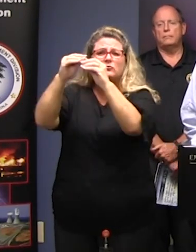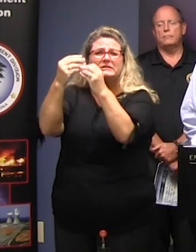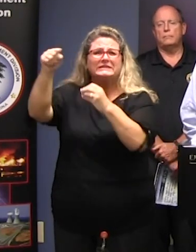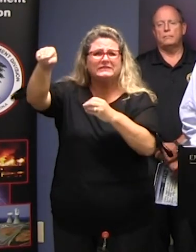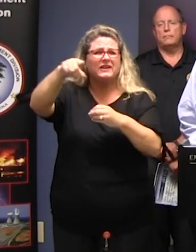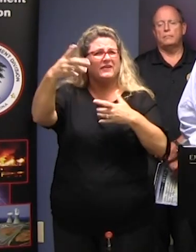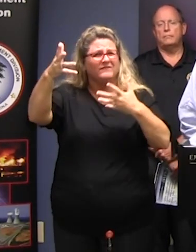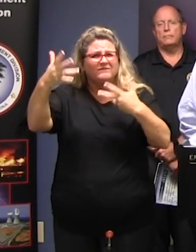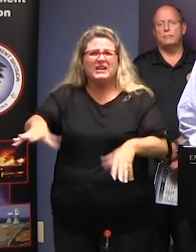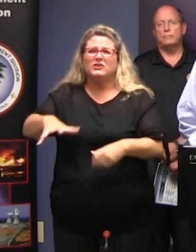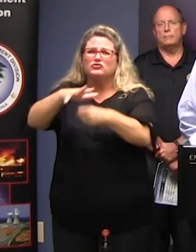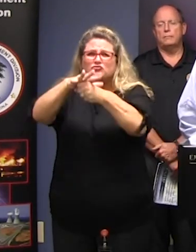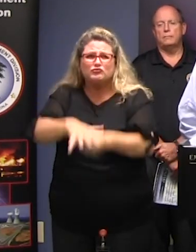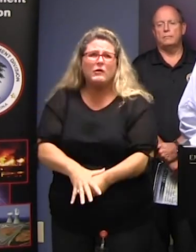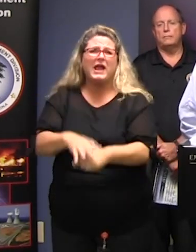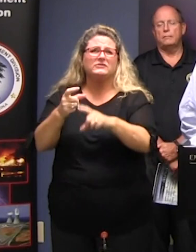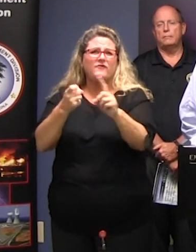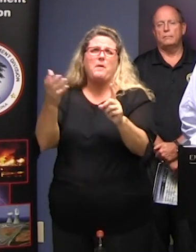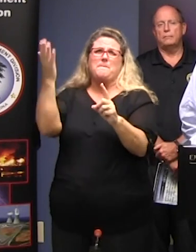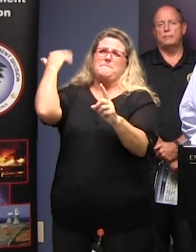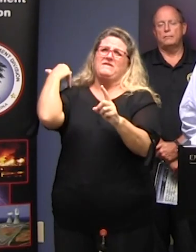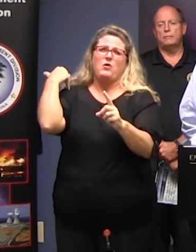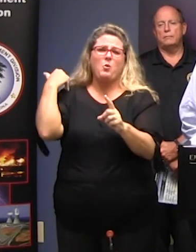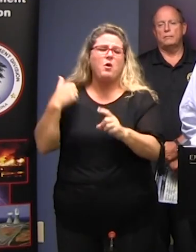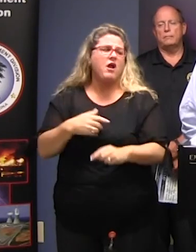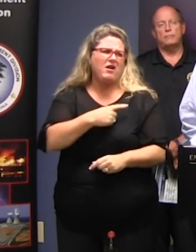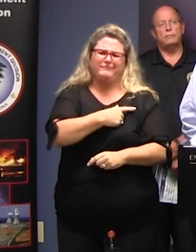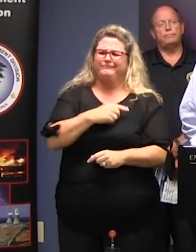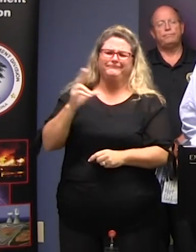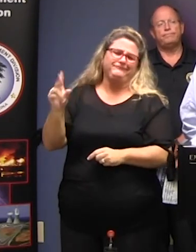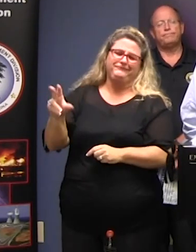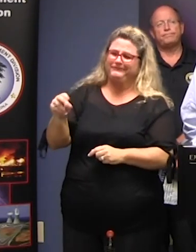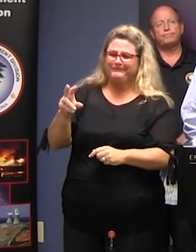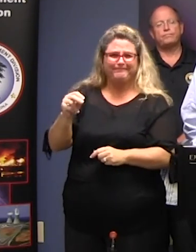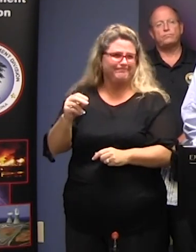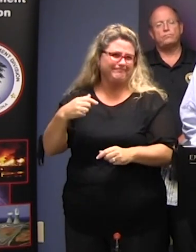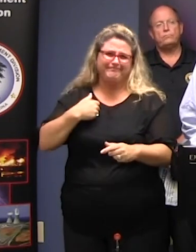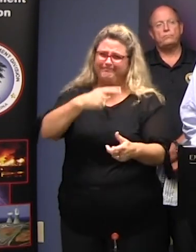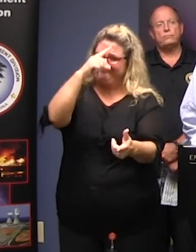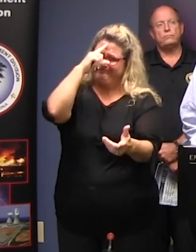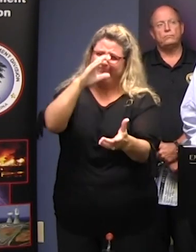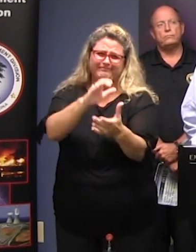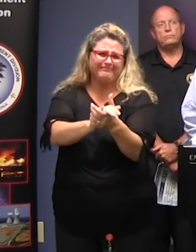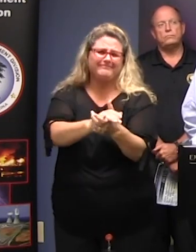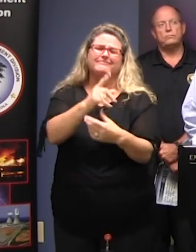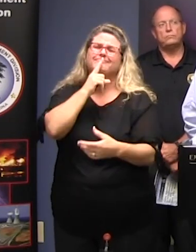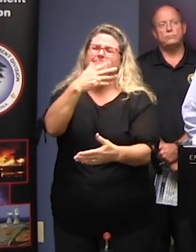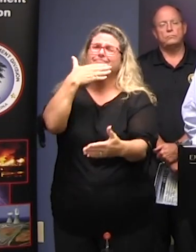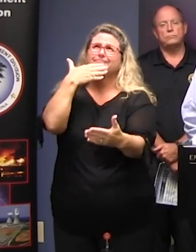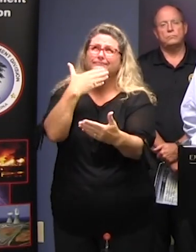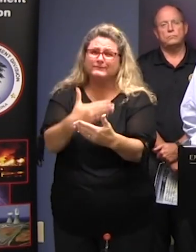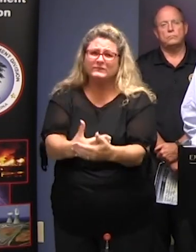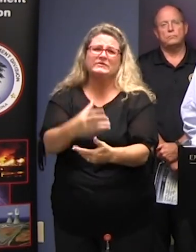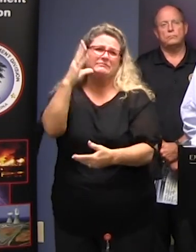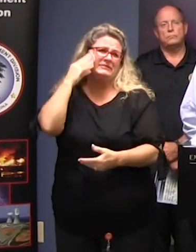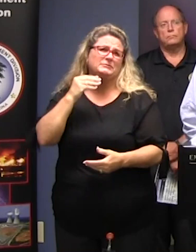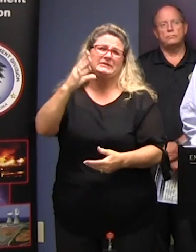the other Major events that we've had just the opposite I would say that in the last few years we have had experience